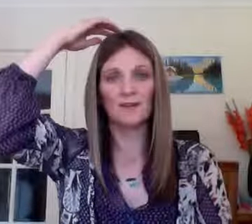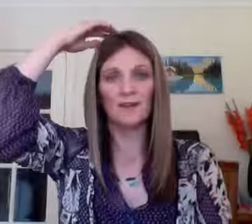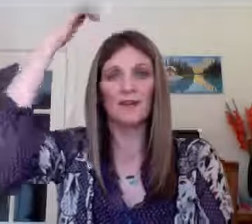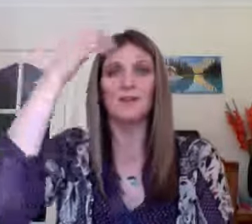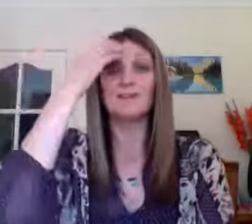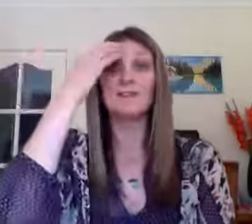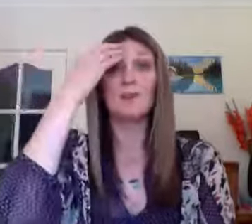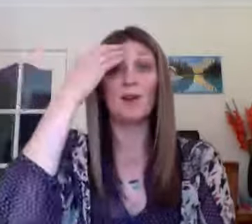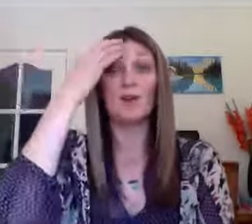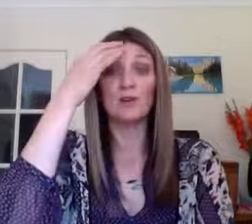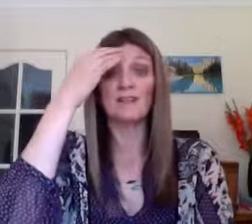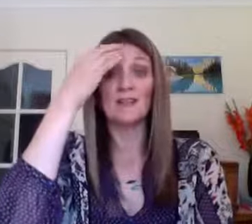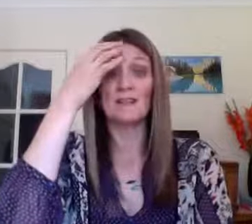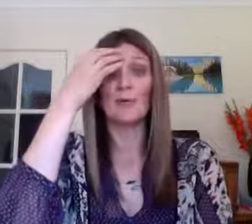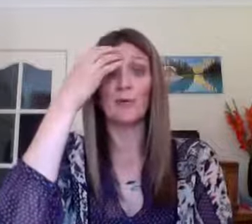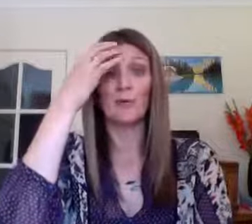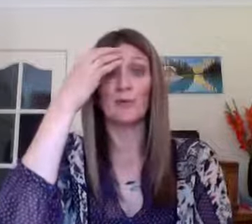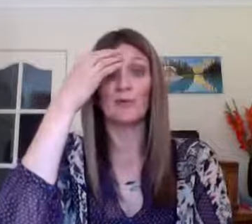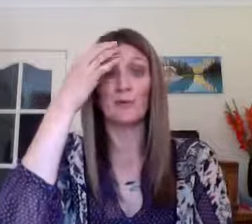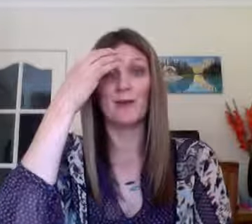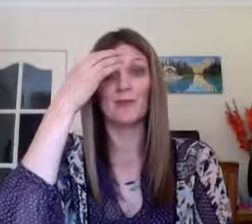This has been a long-standing problem for me.